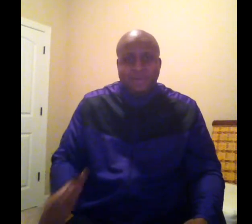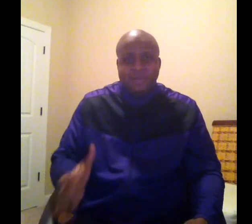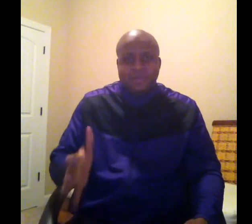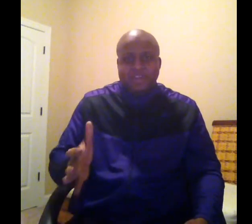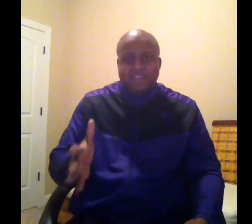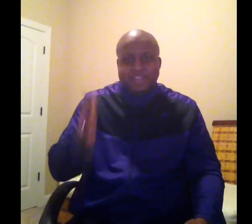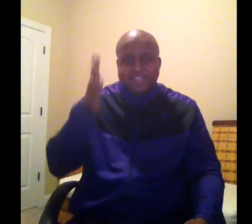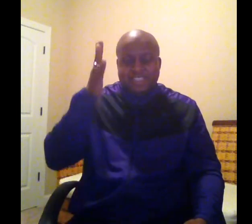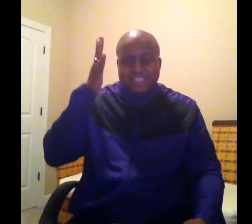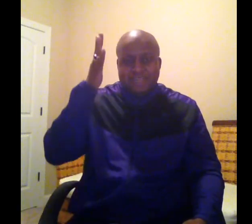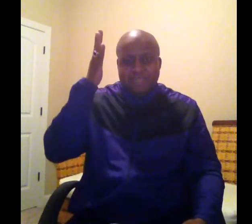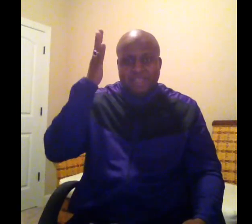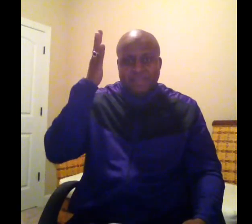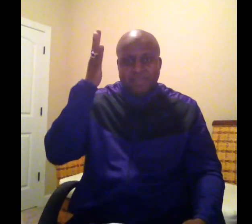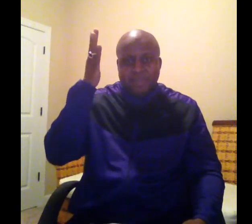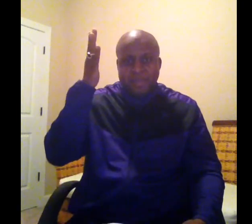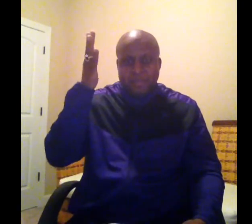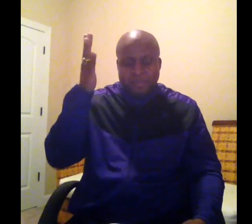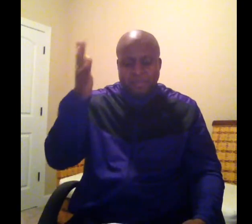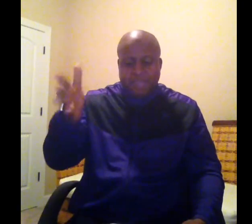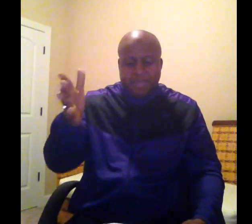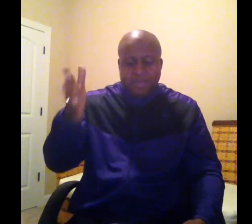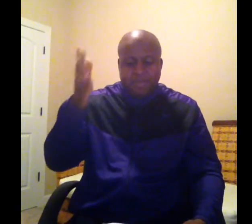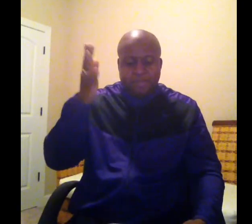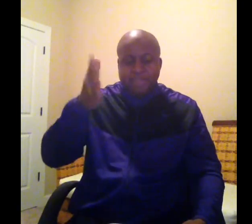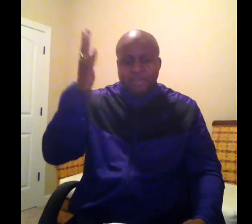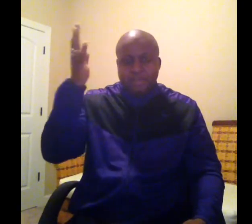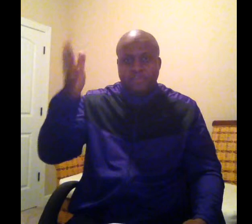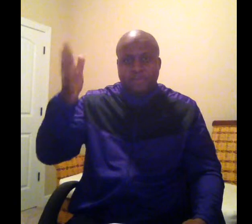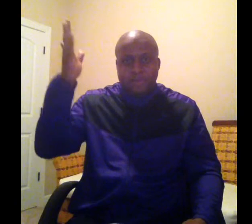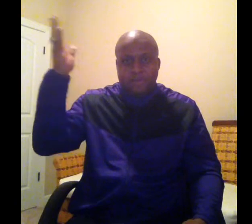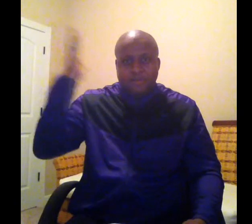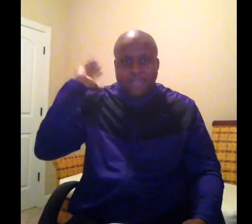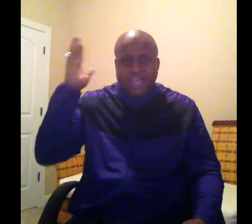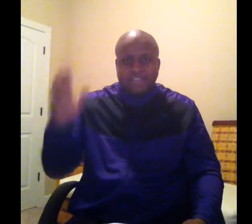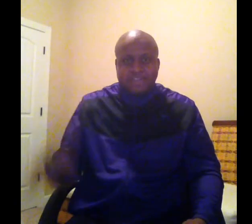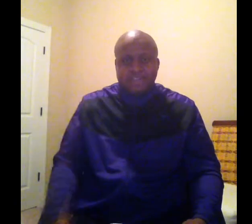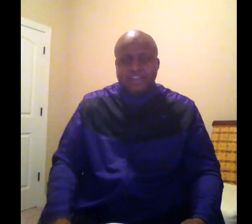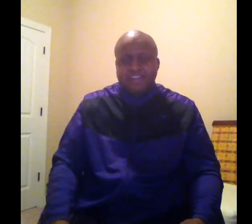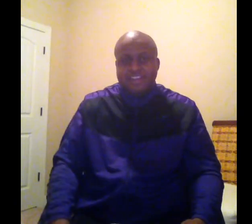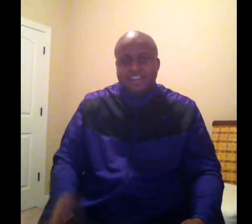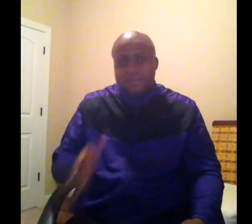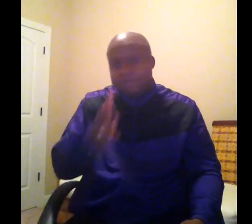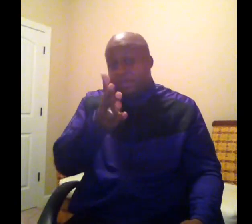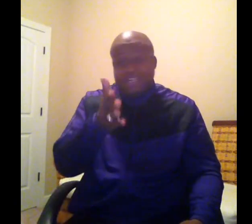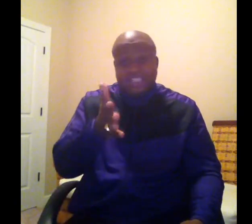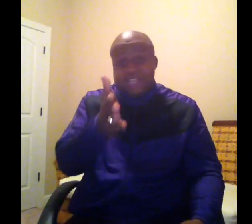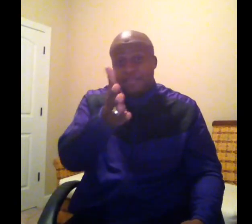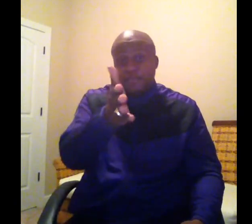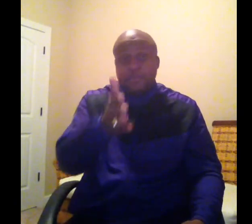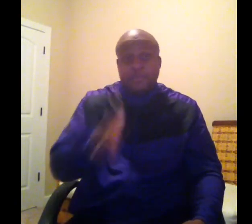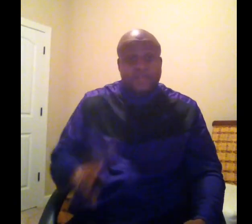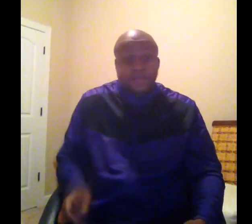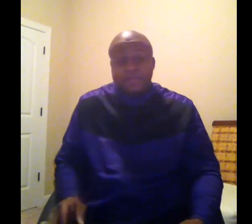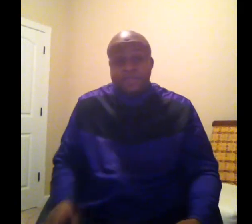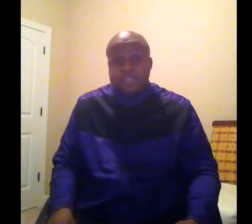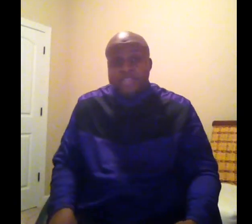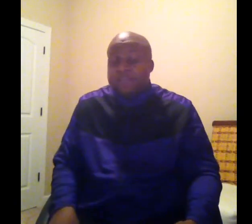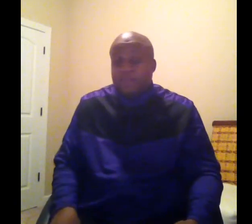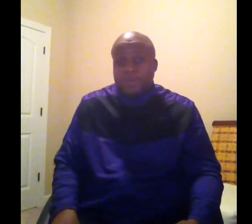know, that they said they'd make him better, bigger, stronger, faster. But many times you've developed those attributes